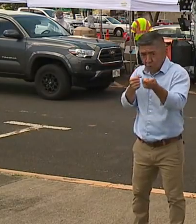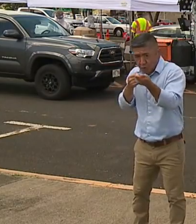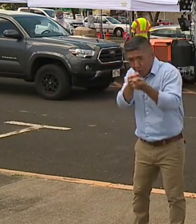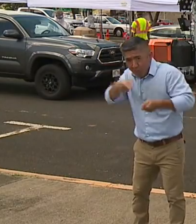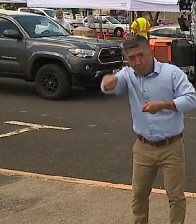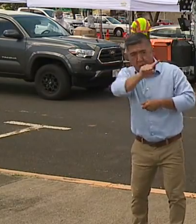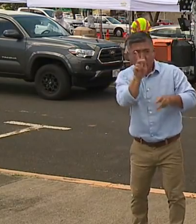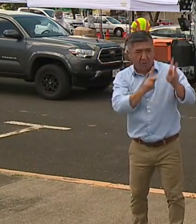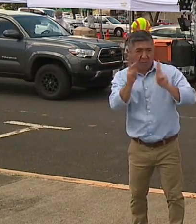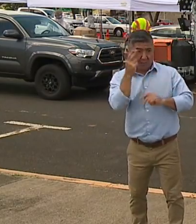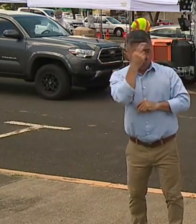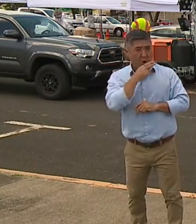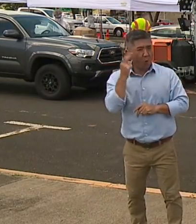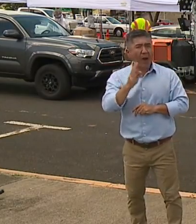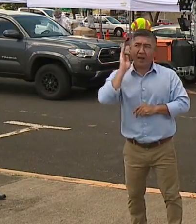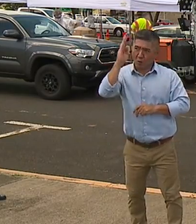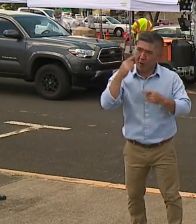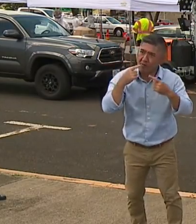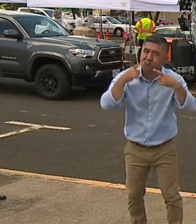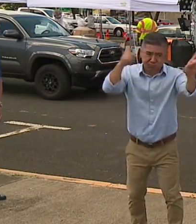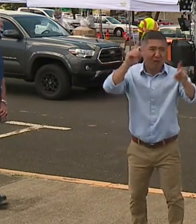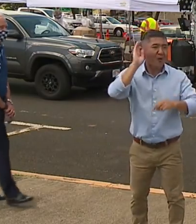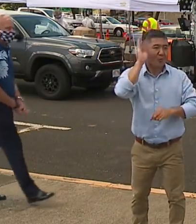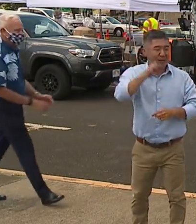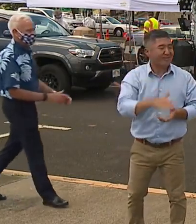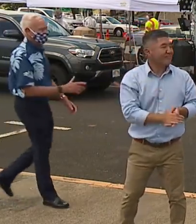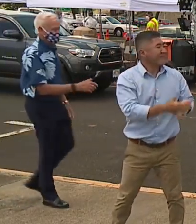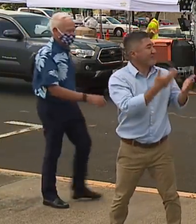We will get through this together. Thank you.